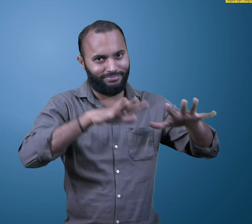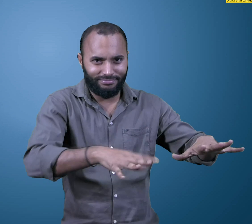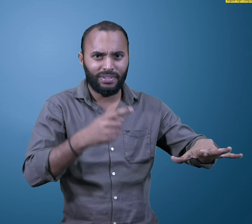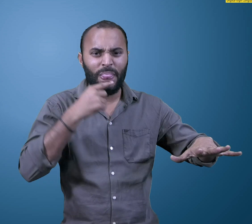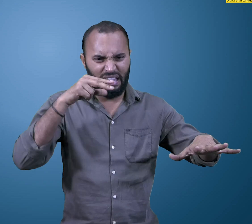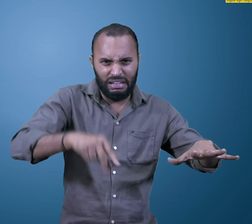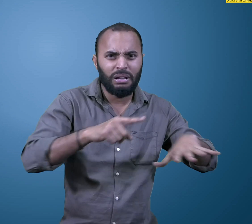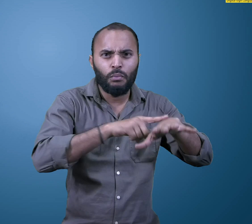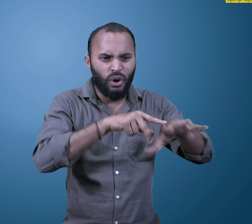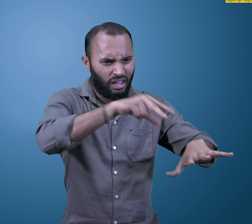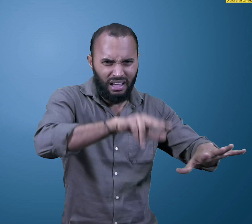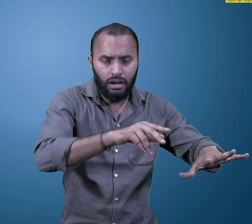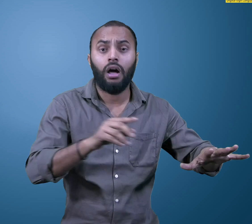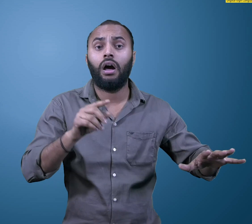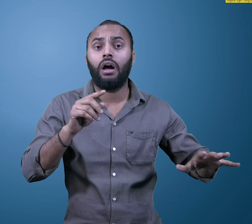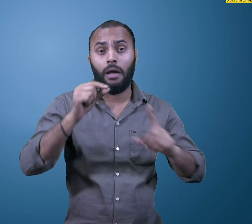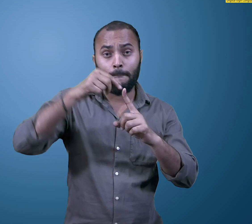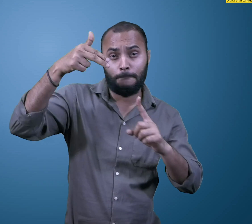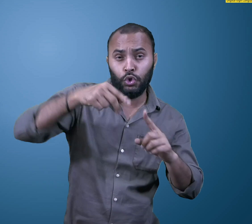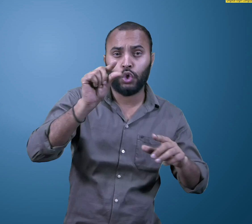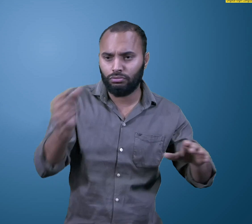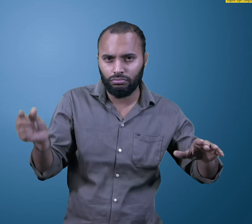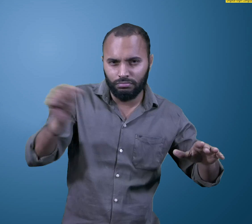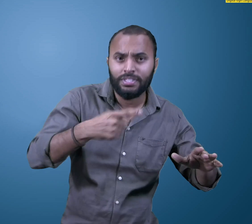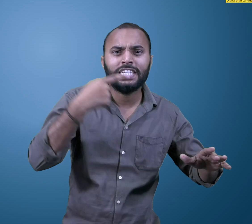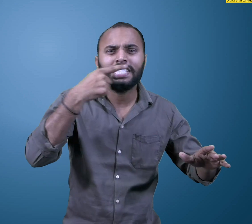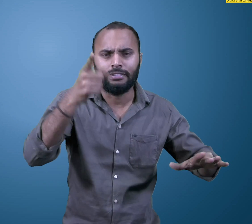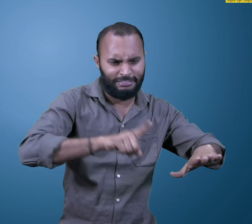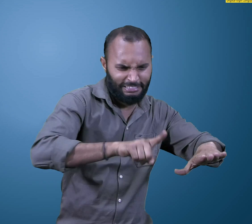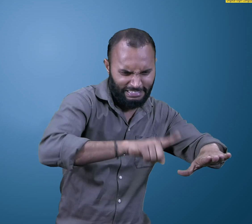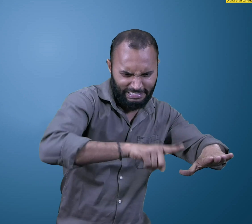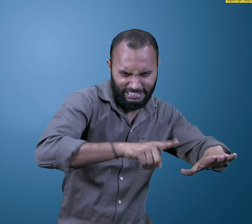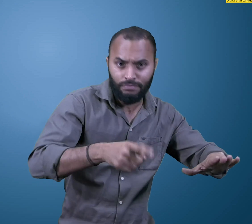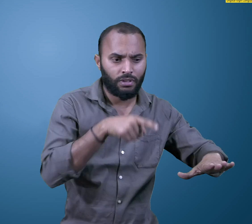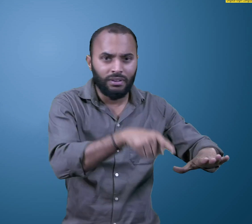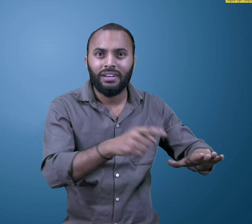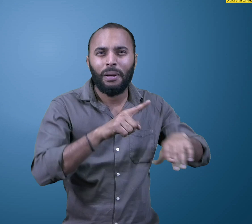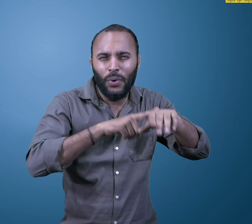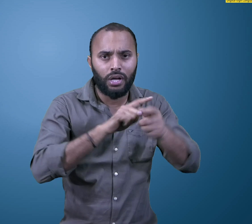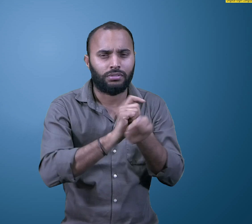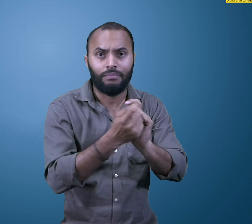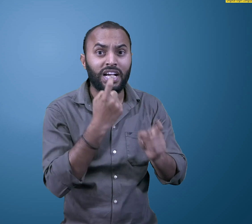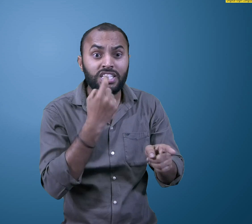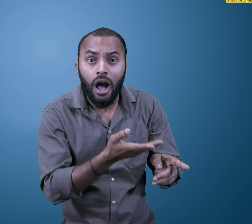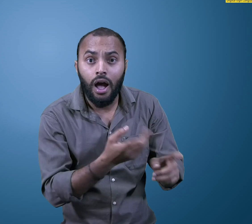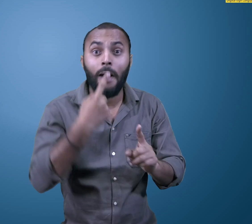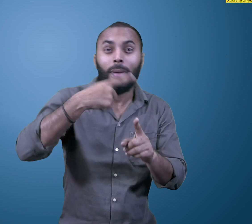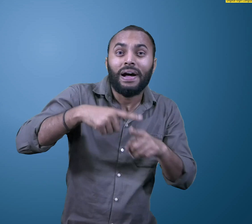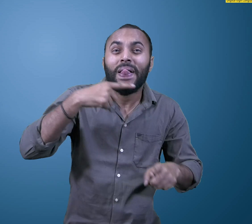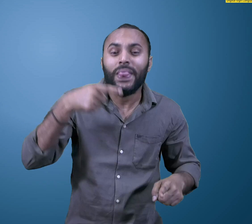petrol acts as solvent. When we add petrol on the strain and cleans it after some time, we